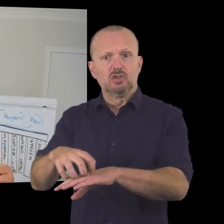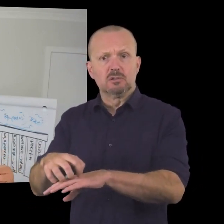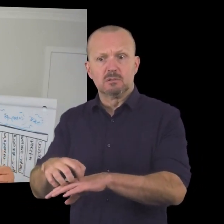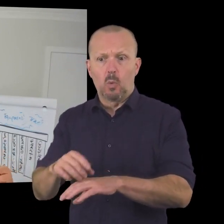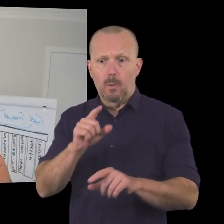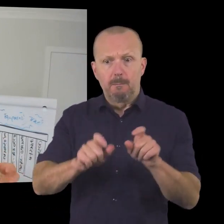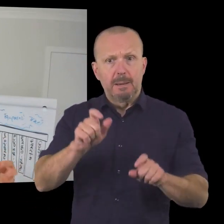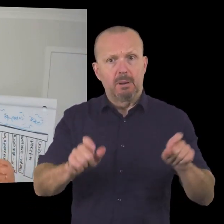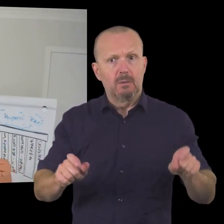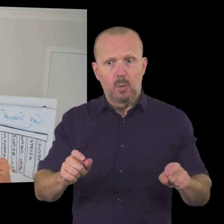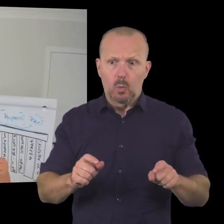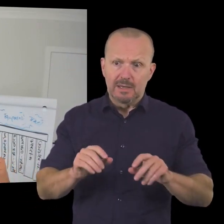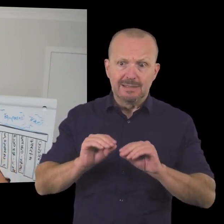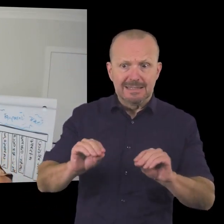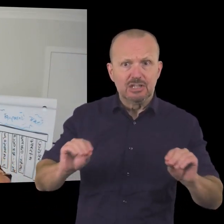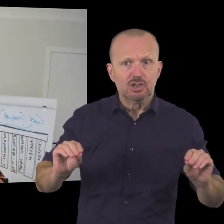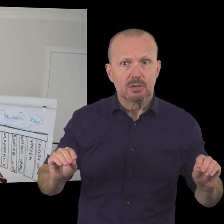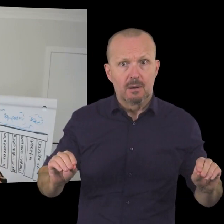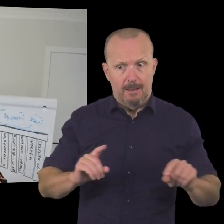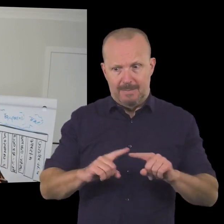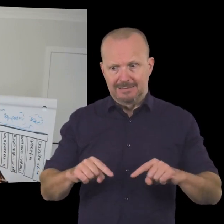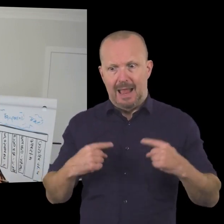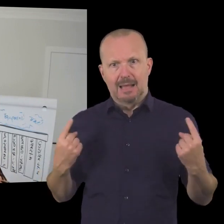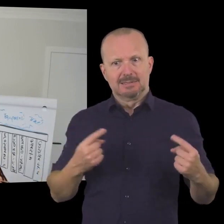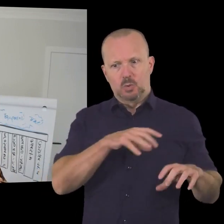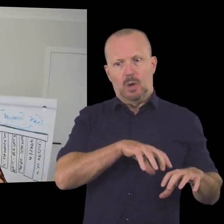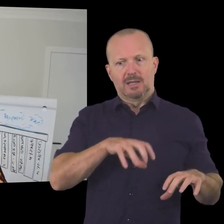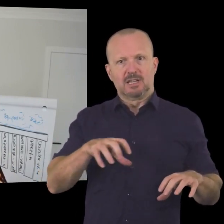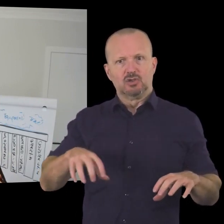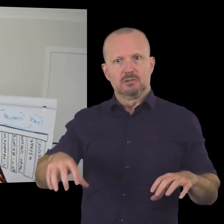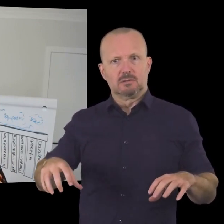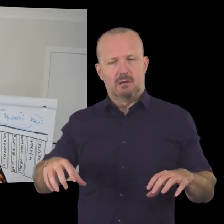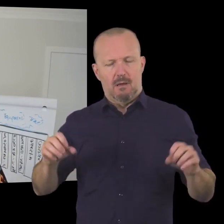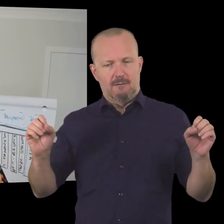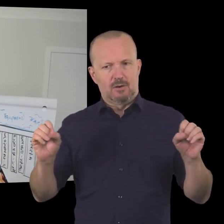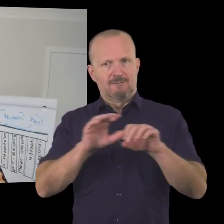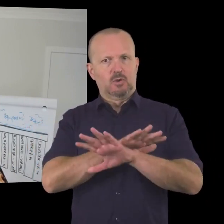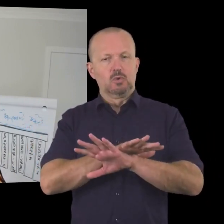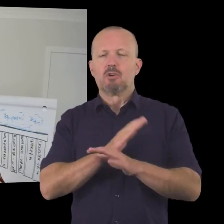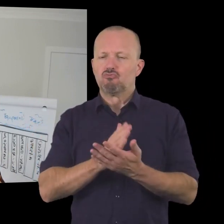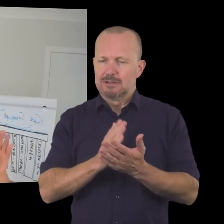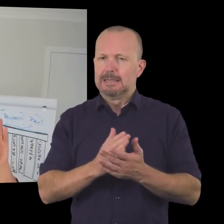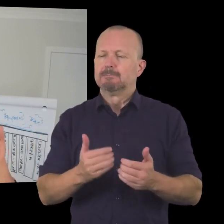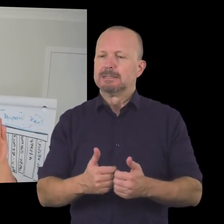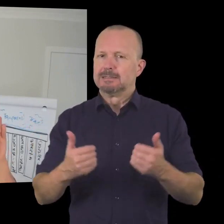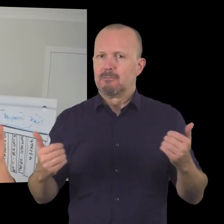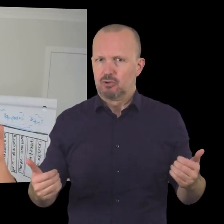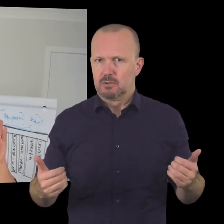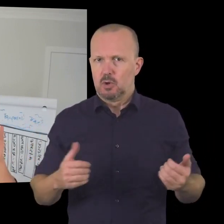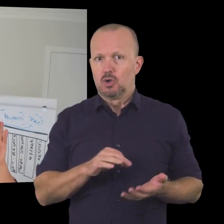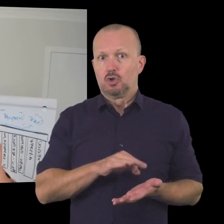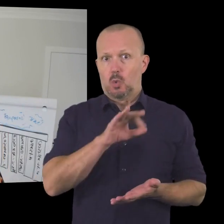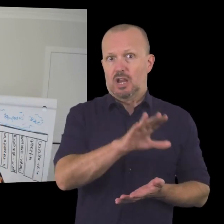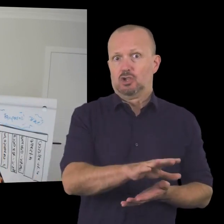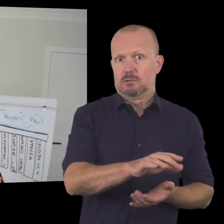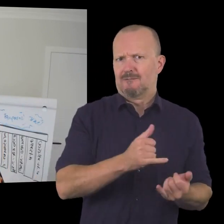that we're talking to or the people that we're talking to and by us as organizations looking to raise funds so donations are very